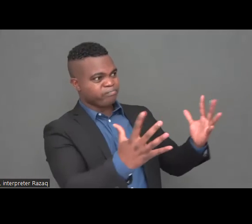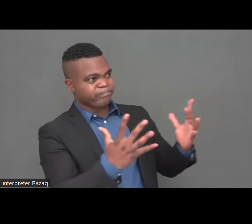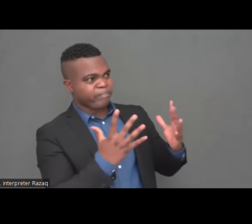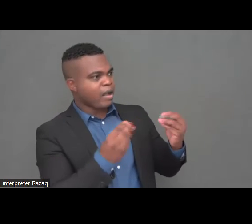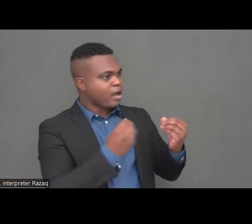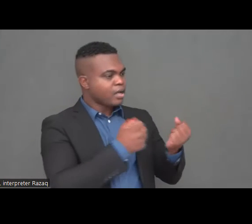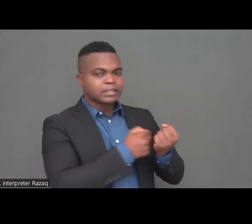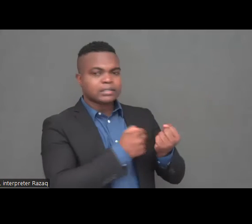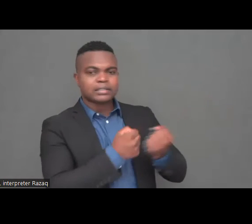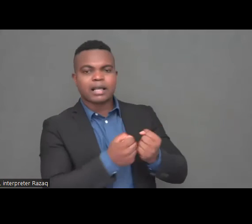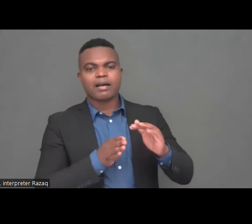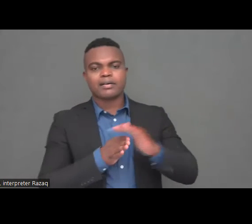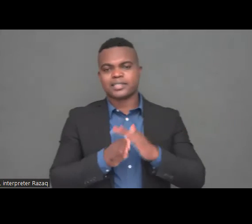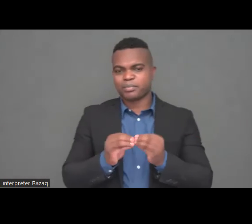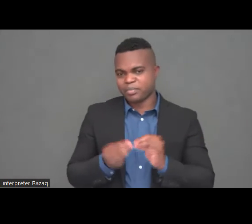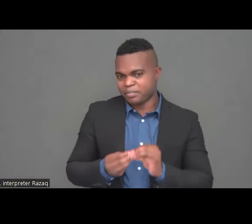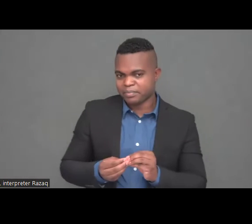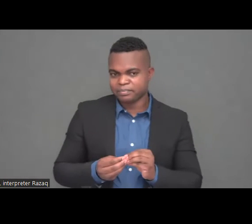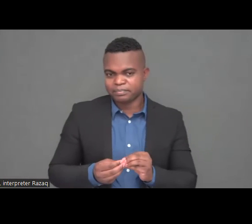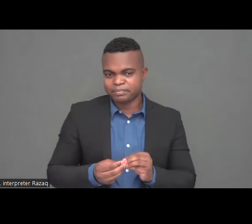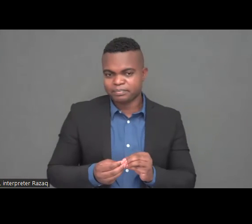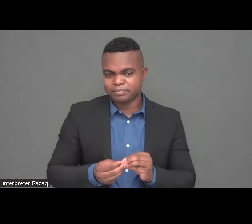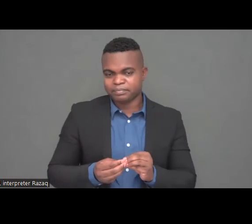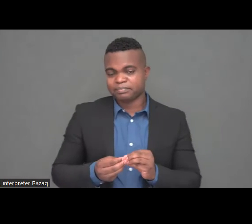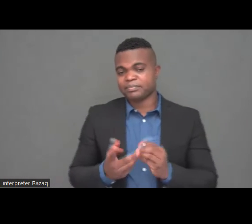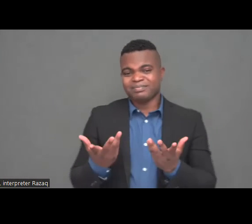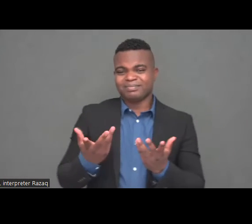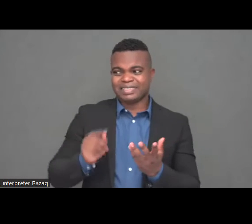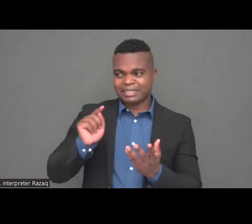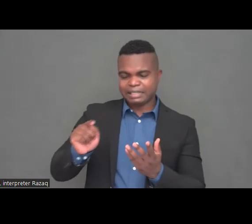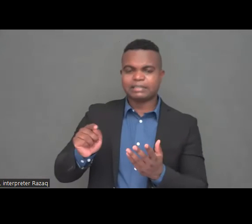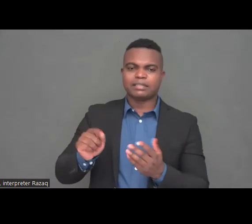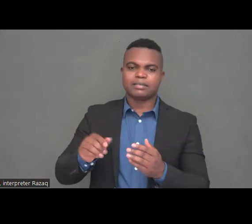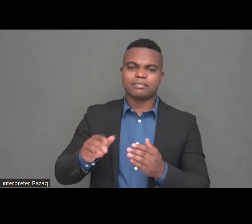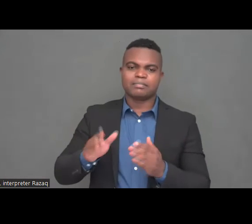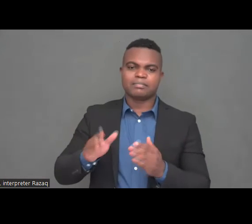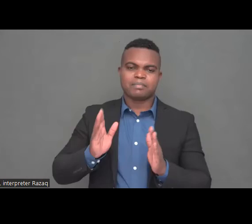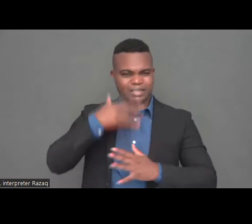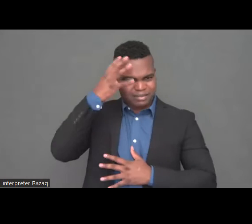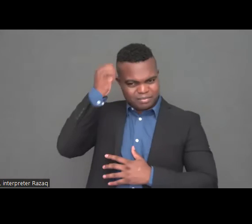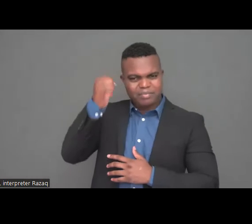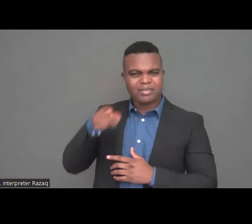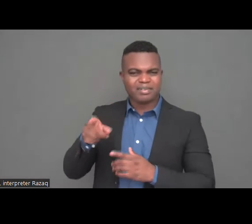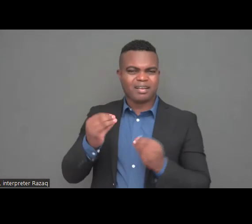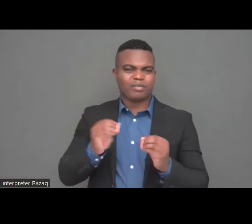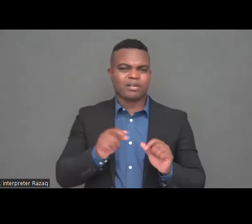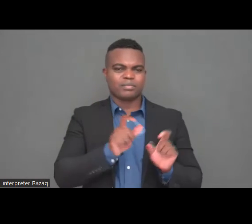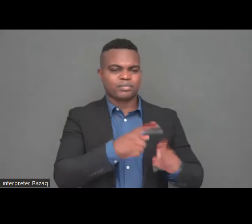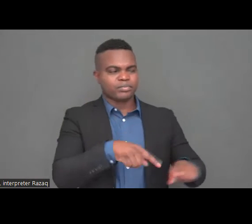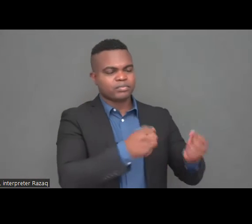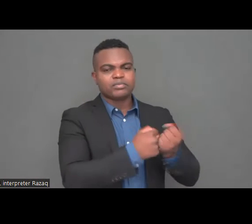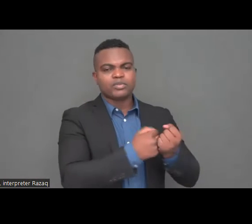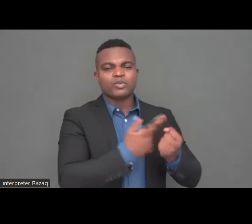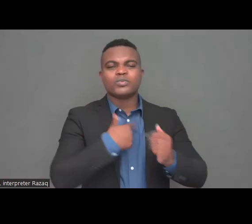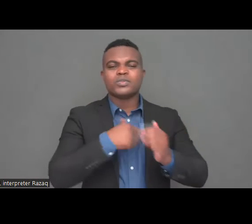We call for national governments and humanitarian response mechanisms